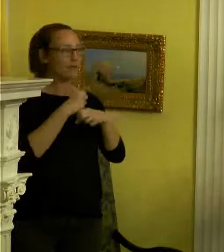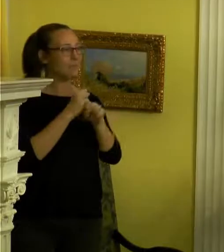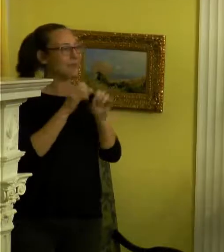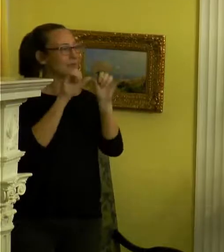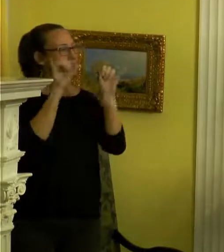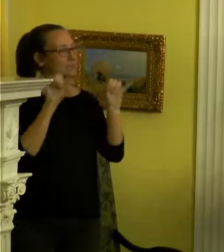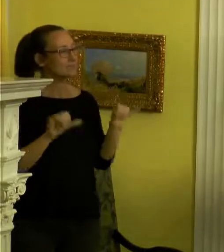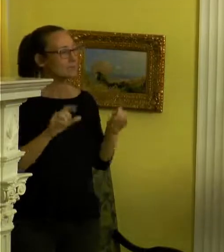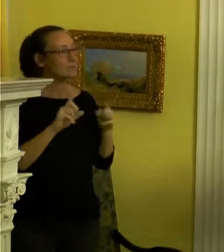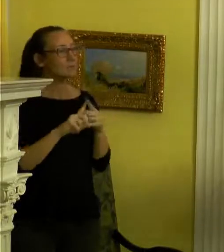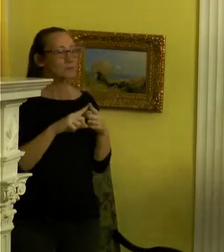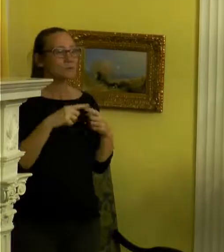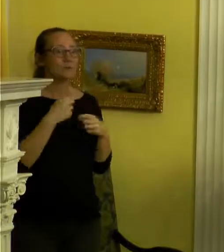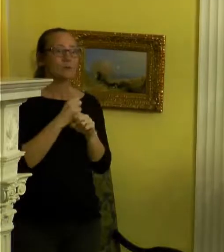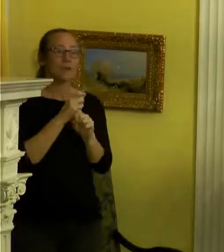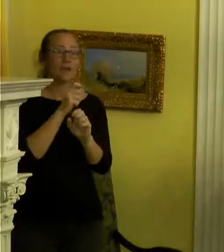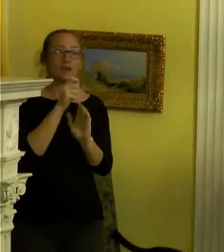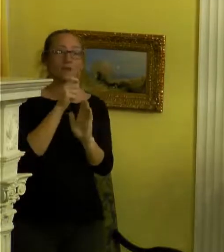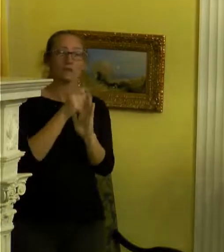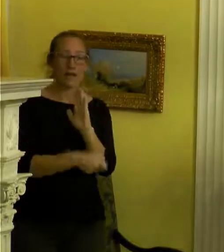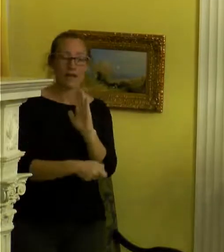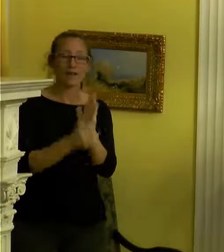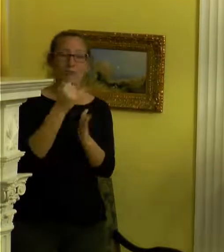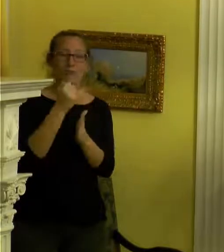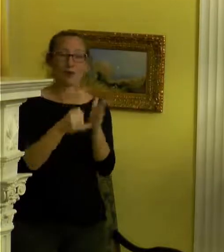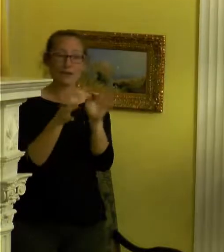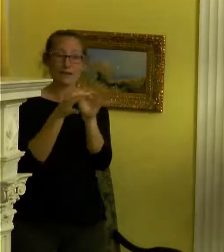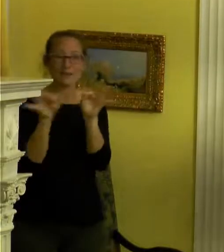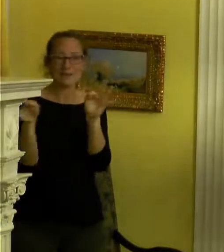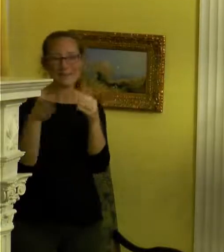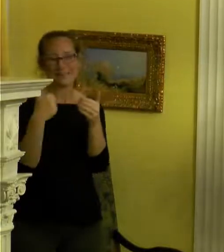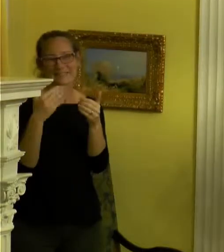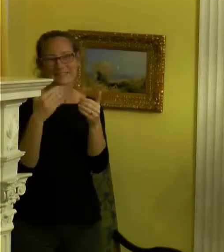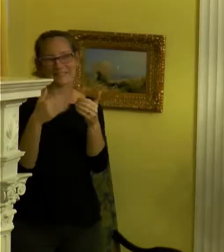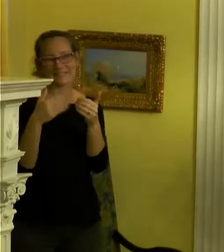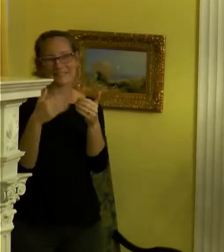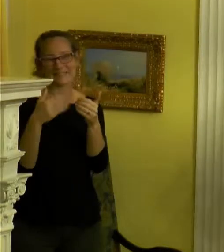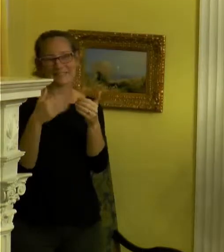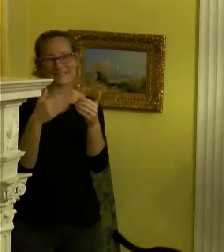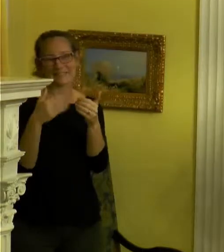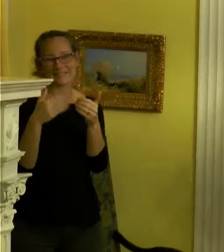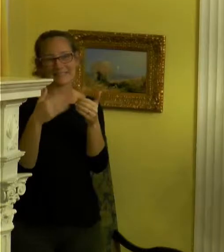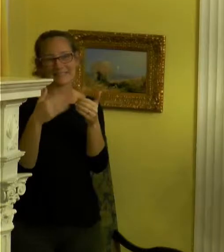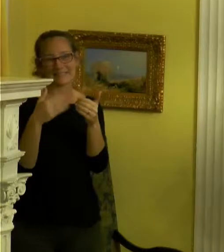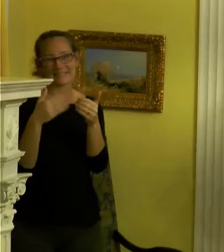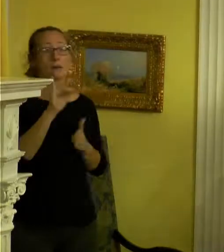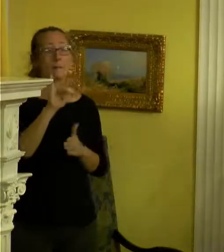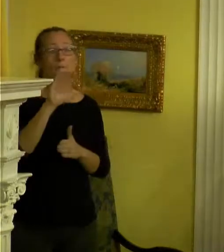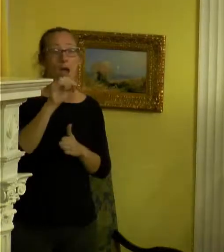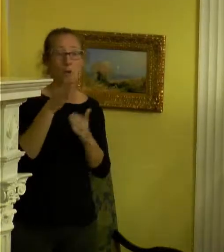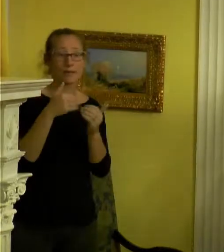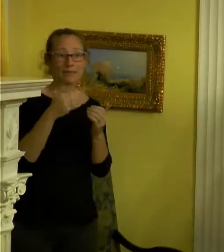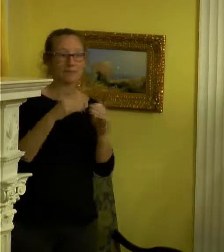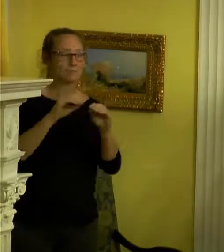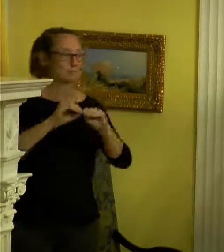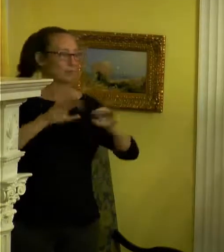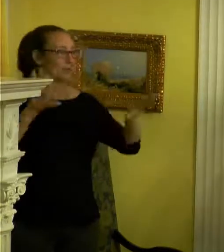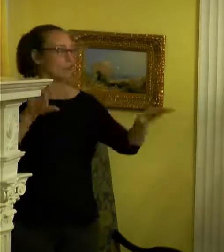make writing an artist statement easy and writing an artist bio easy. And then I put it out there.